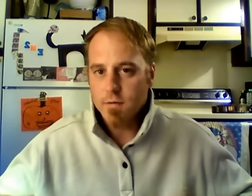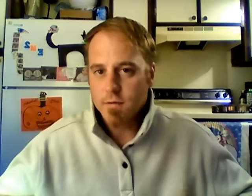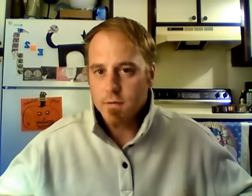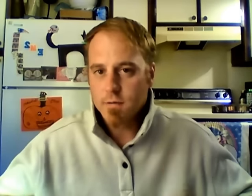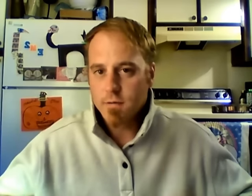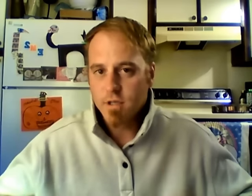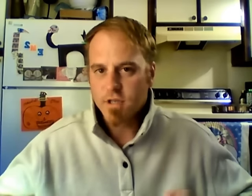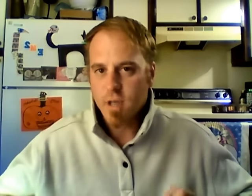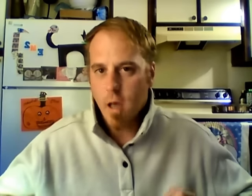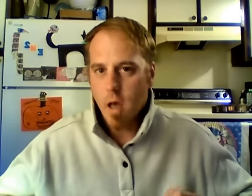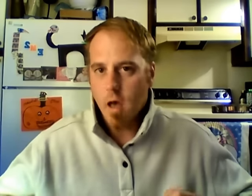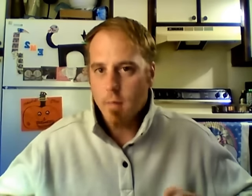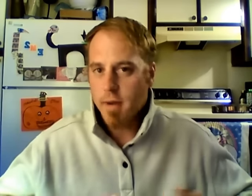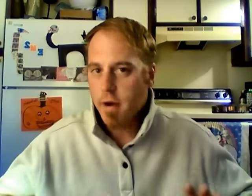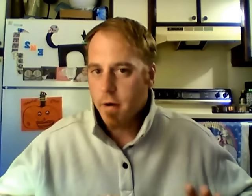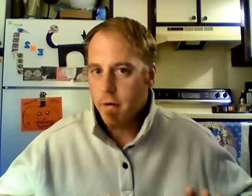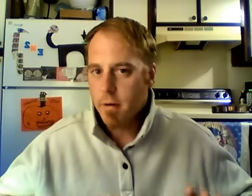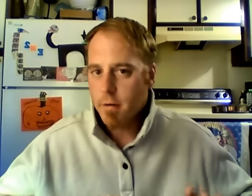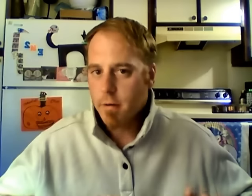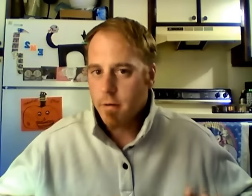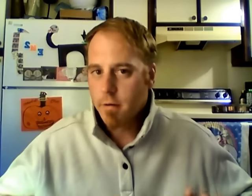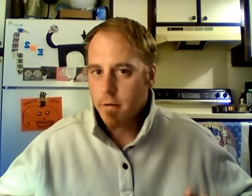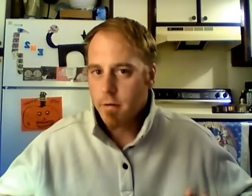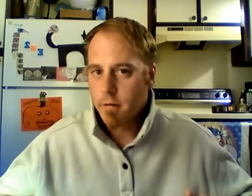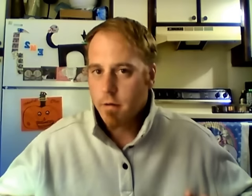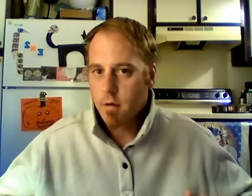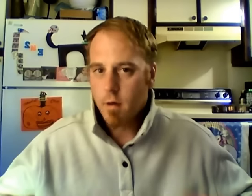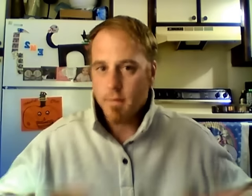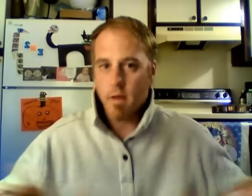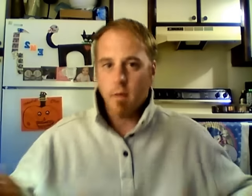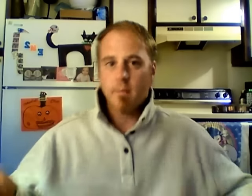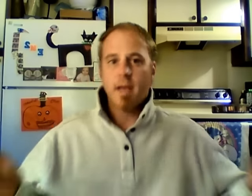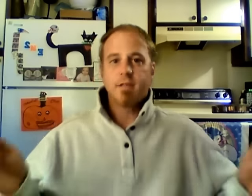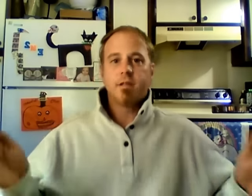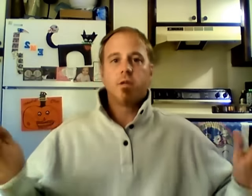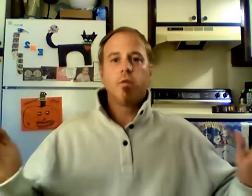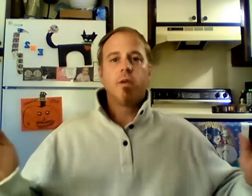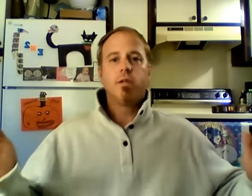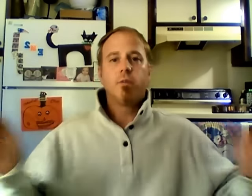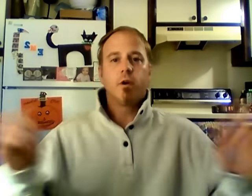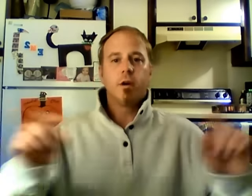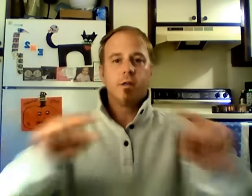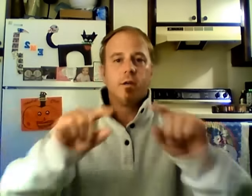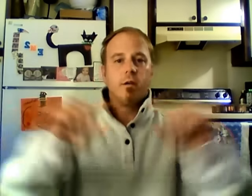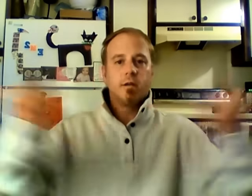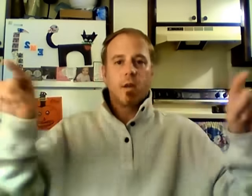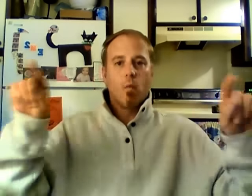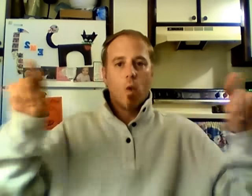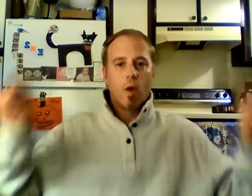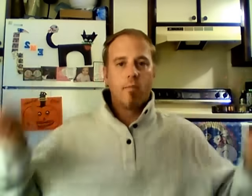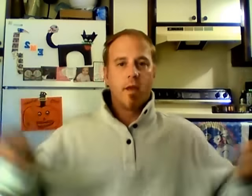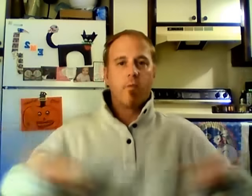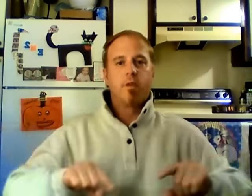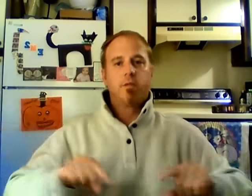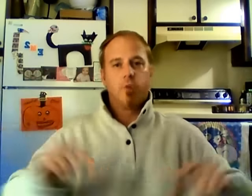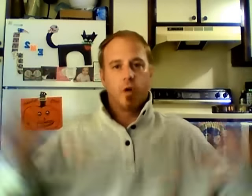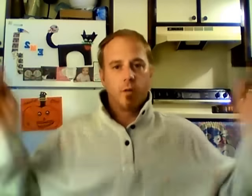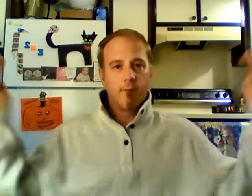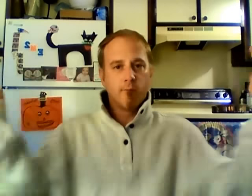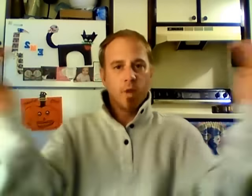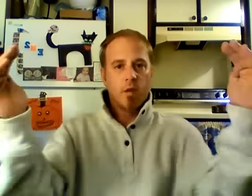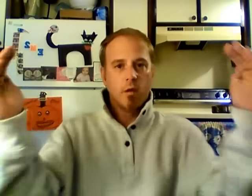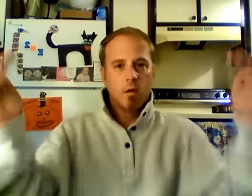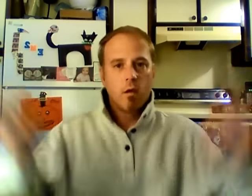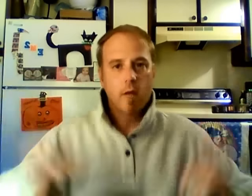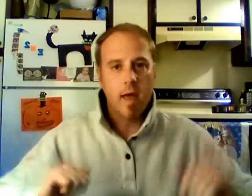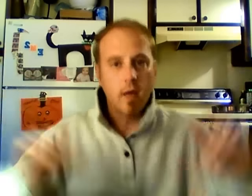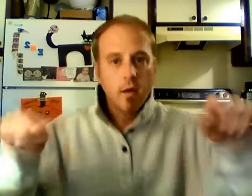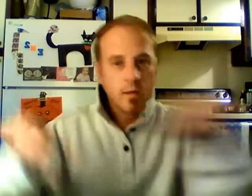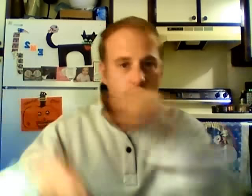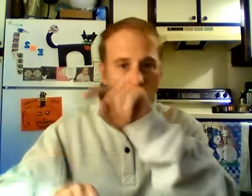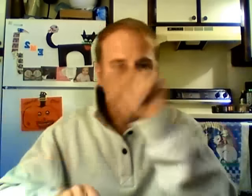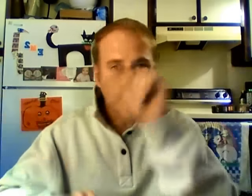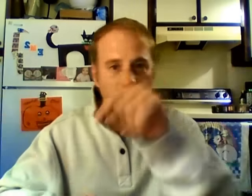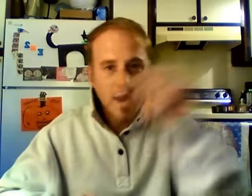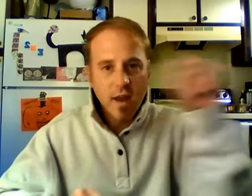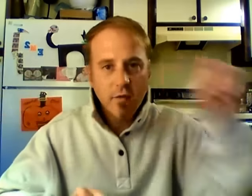just appeared. Well, now imagine the two Ouija boards, there's like one big Ouija board, okay, so three